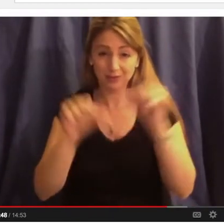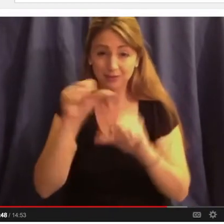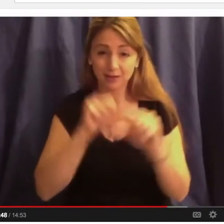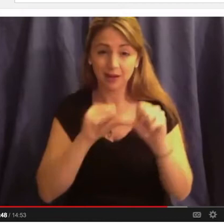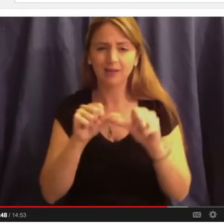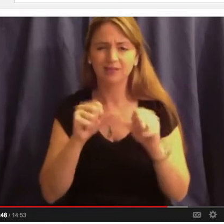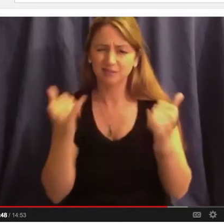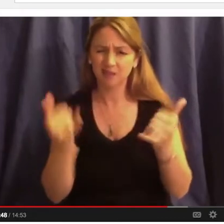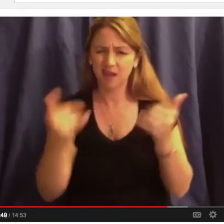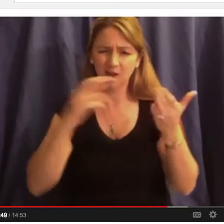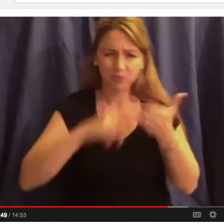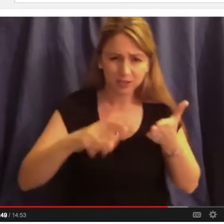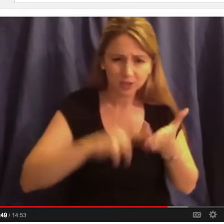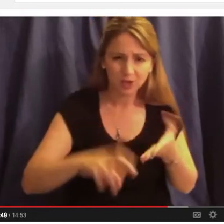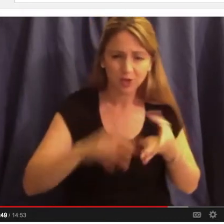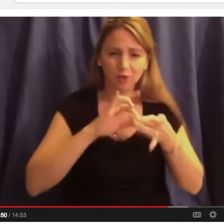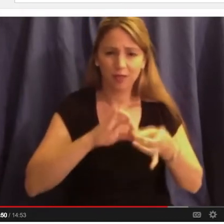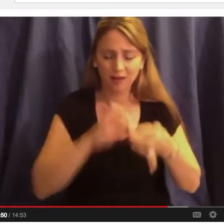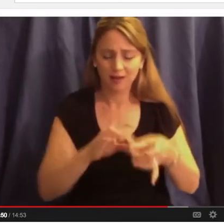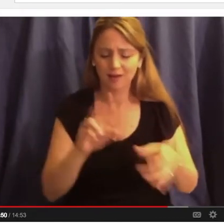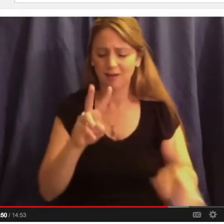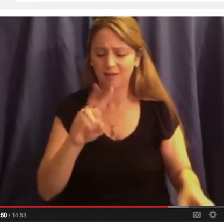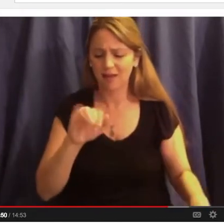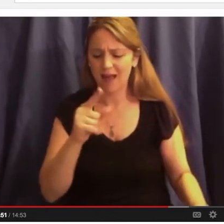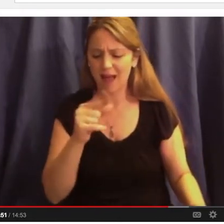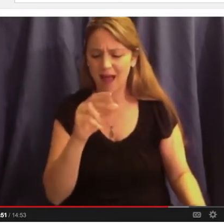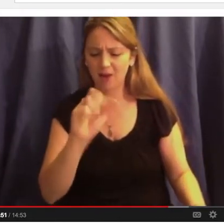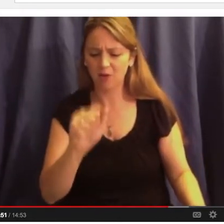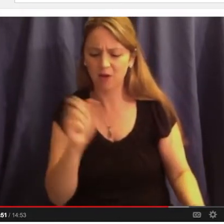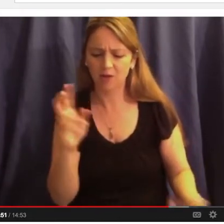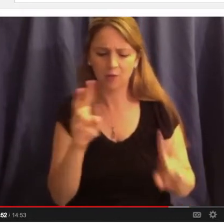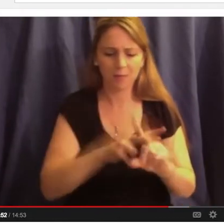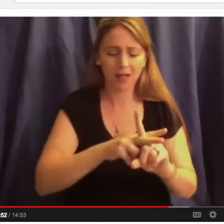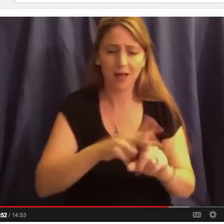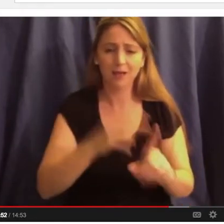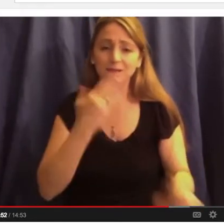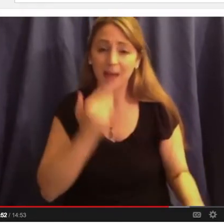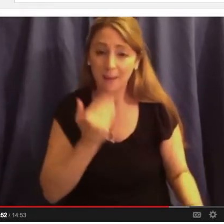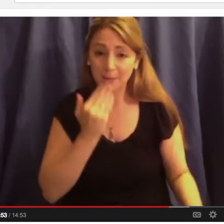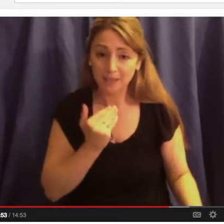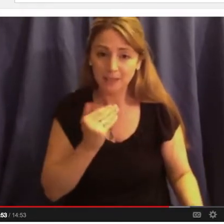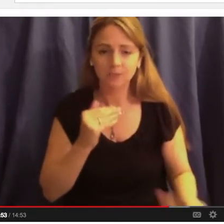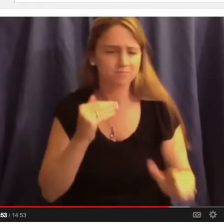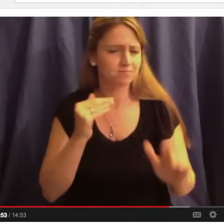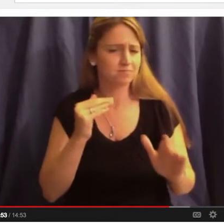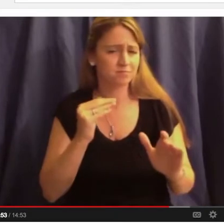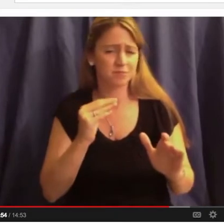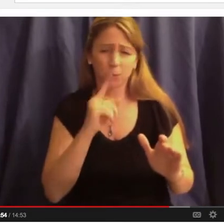a patent on a second use of Viagra for diabetes patients. Big hand for her. Big hand for her.